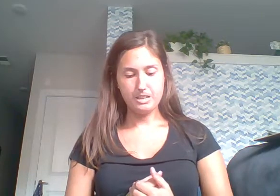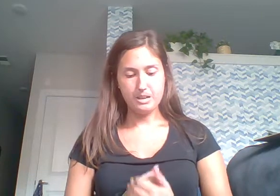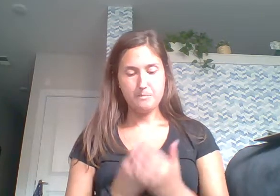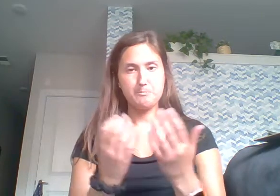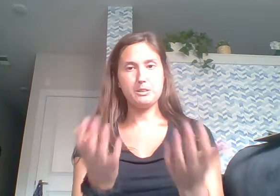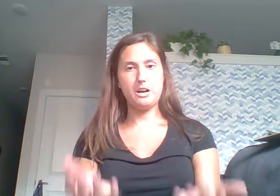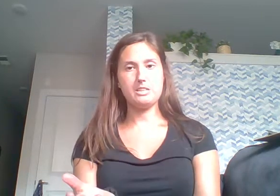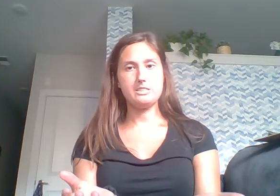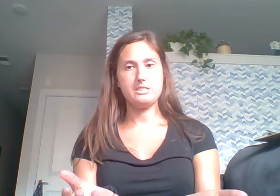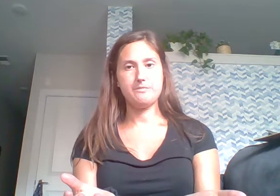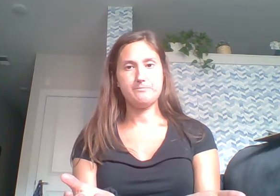Plot.